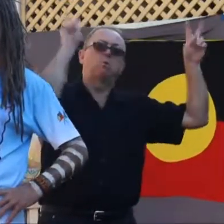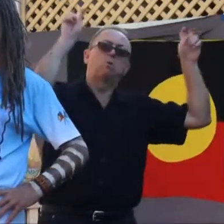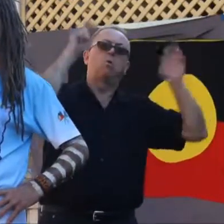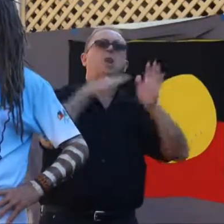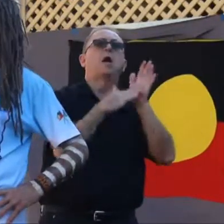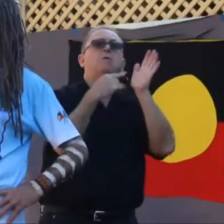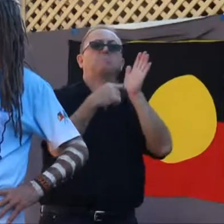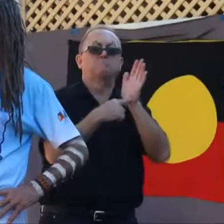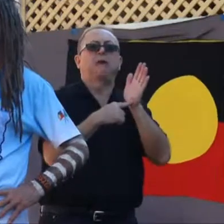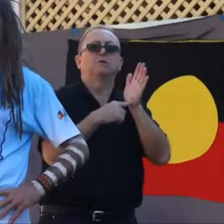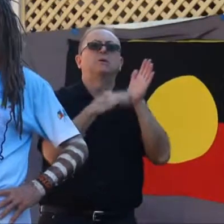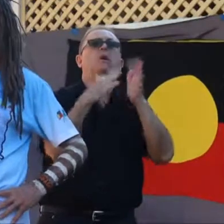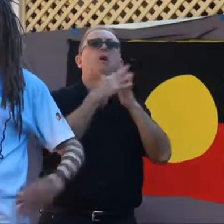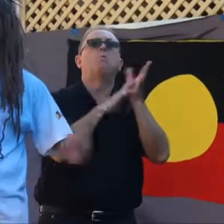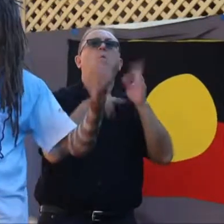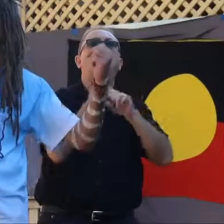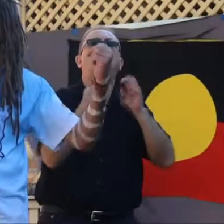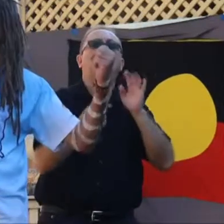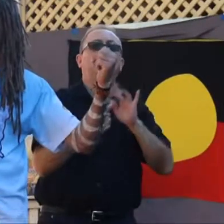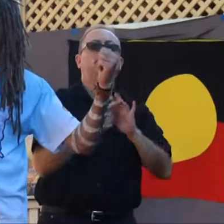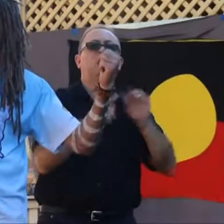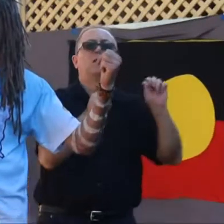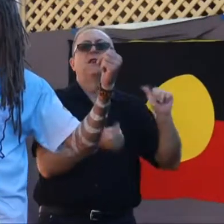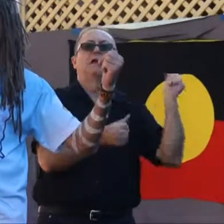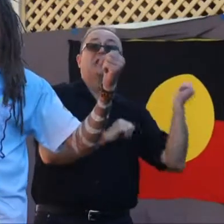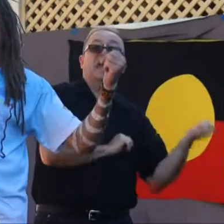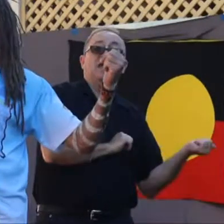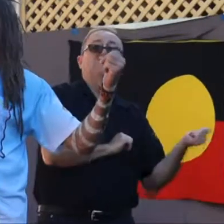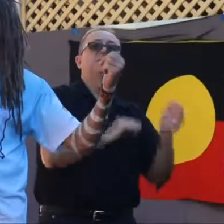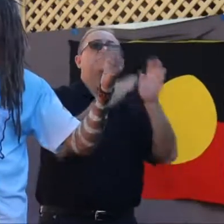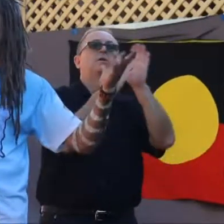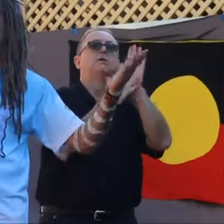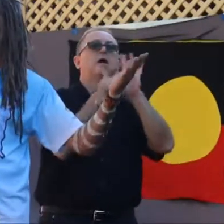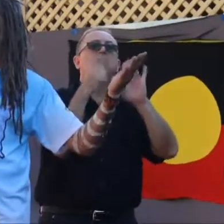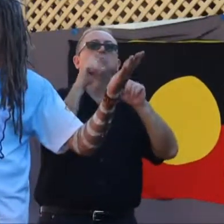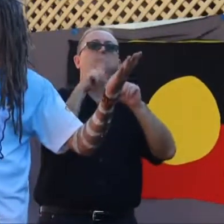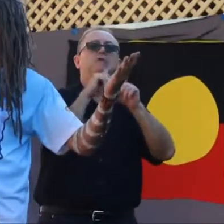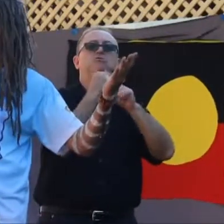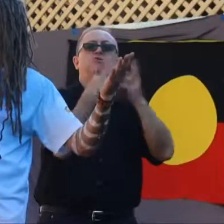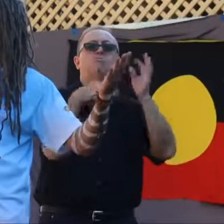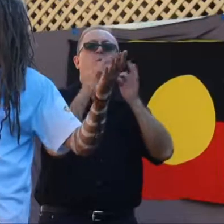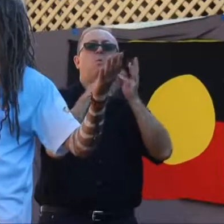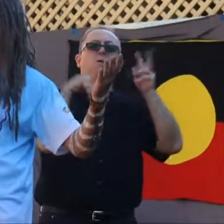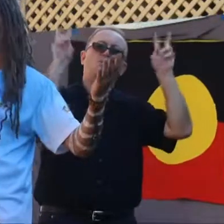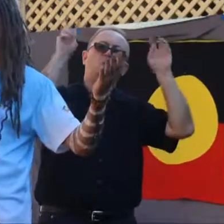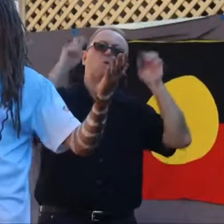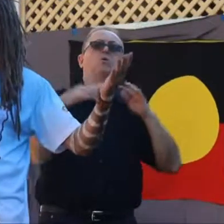Balagan, that's the Widjabung people. The next door neighbours, the, the, the miserable people, you all know it by Wulumban or Wulumban don't you?